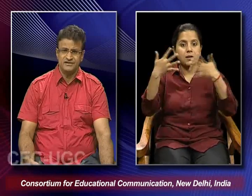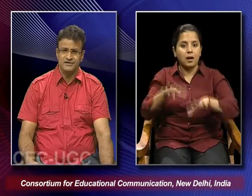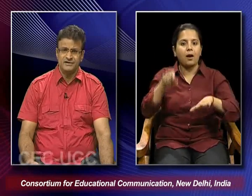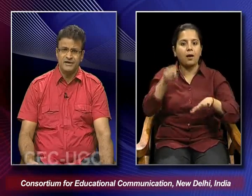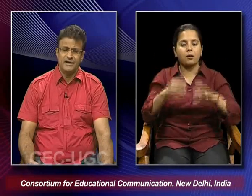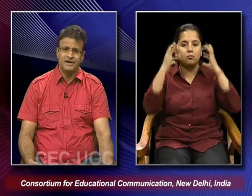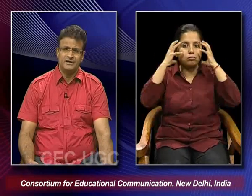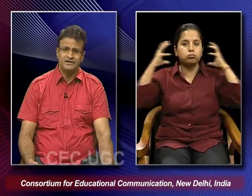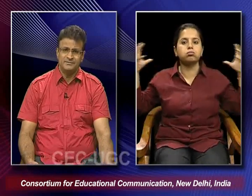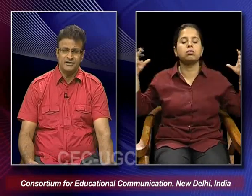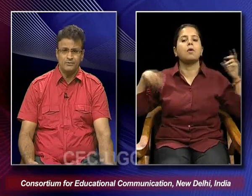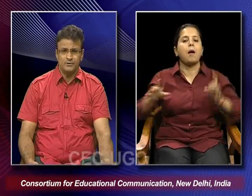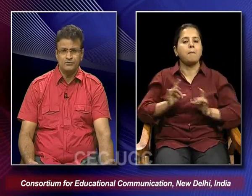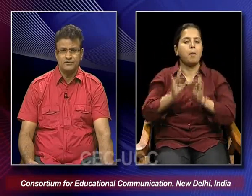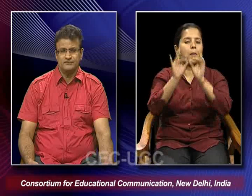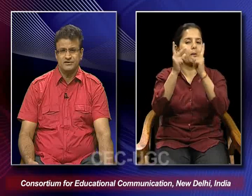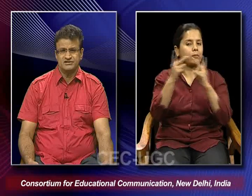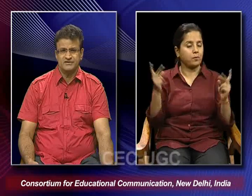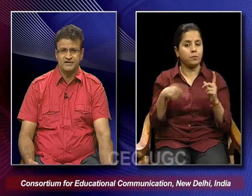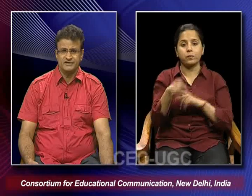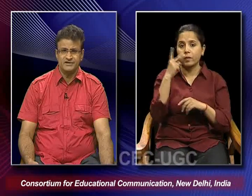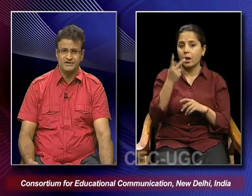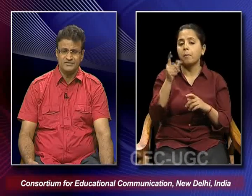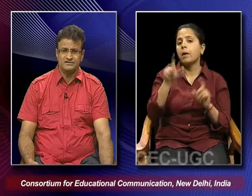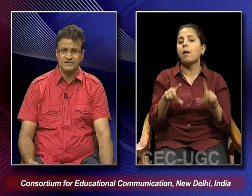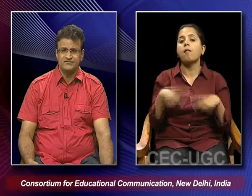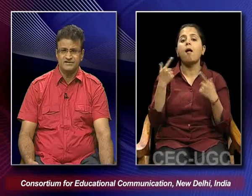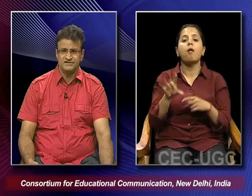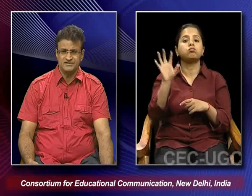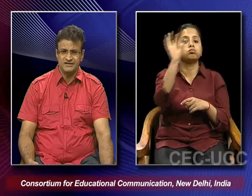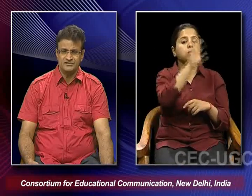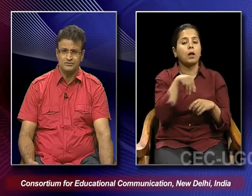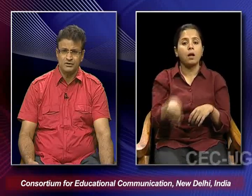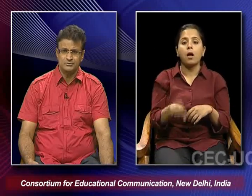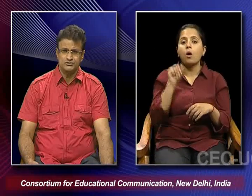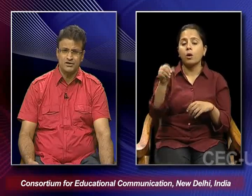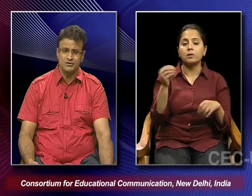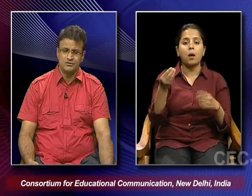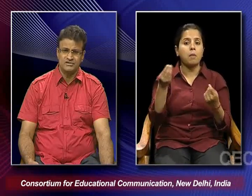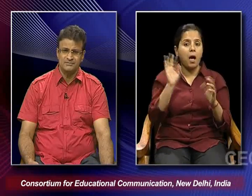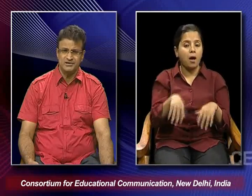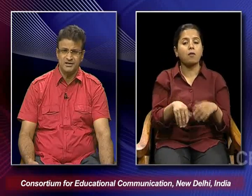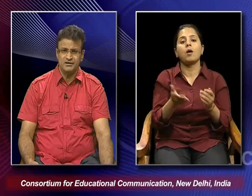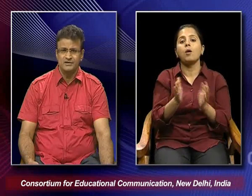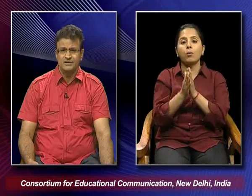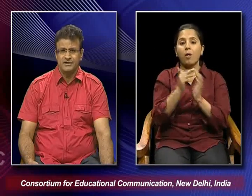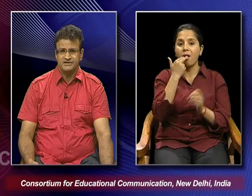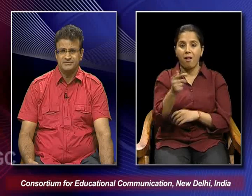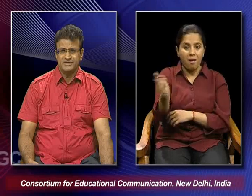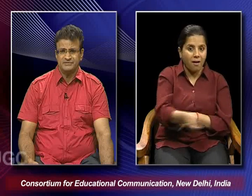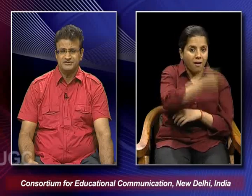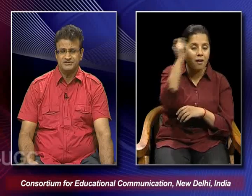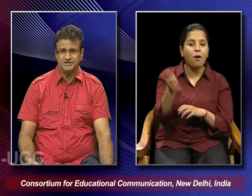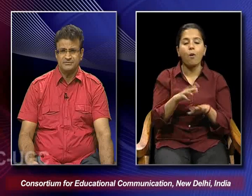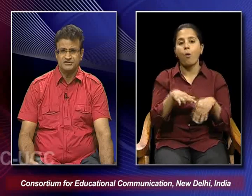day. And depending upon where one is living in India Navaratra emphasises either the Duga Puja or the Ramalila and